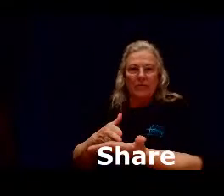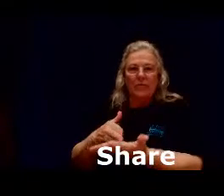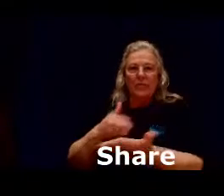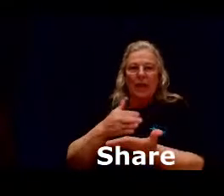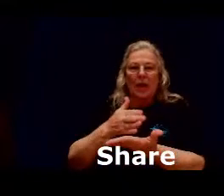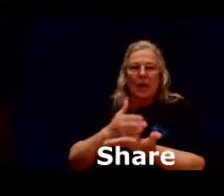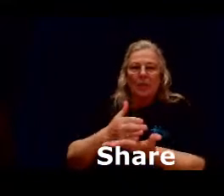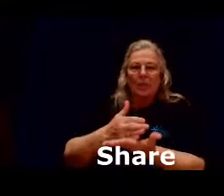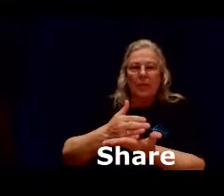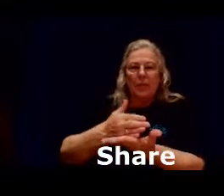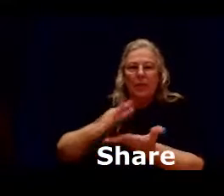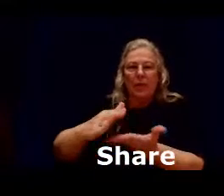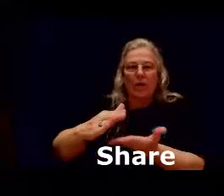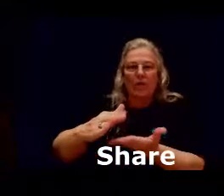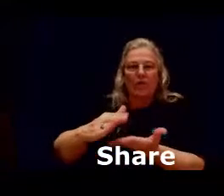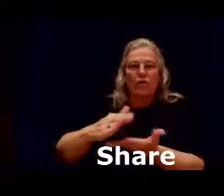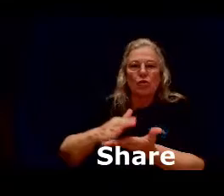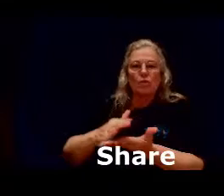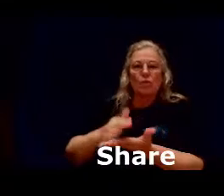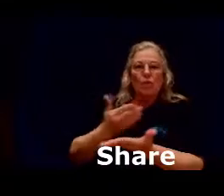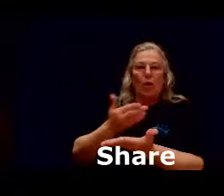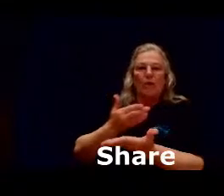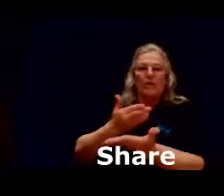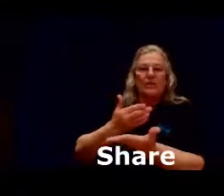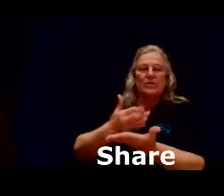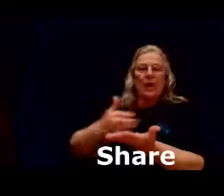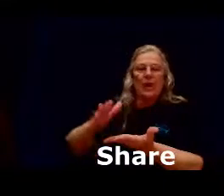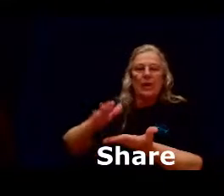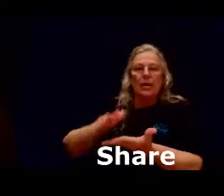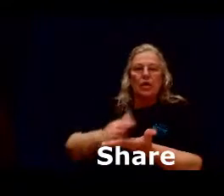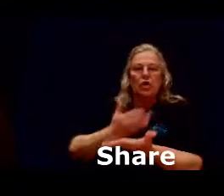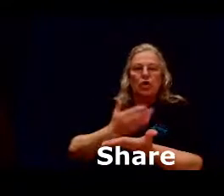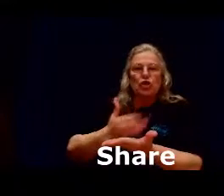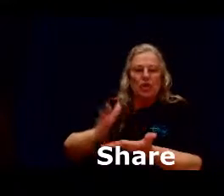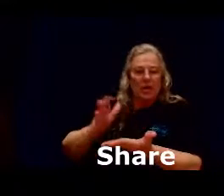a piece of pie part of it is yours part of it is mine share